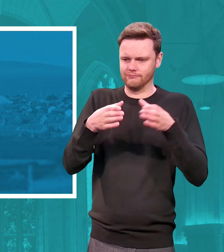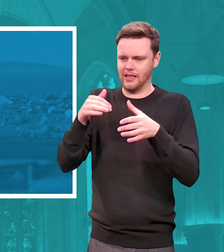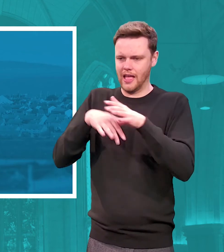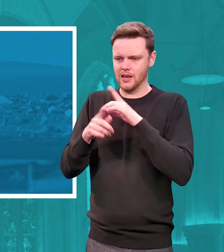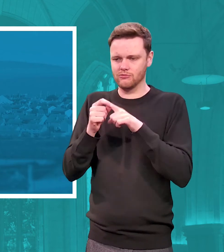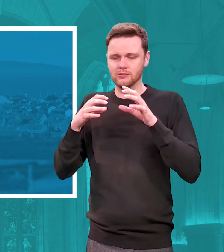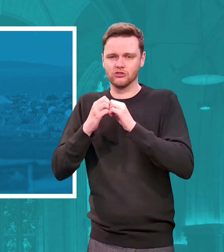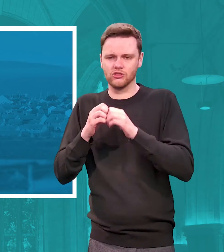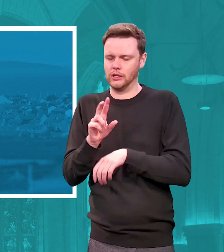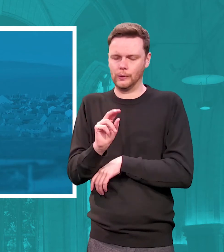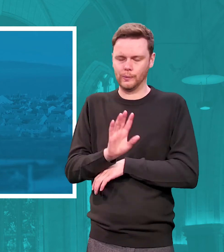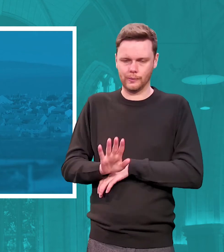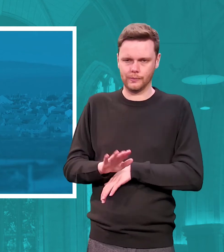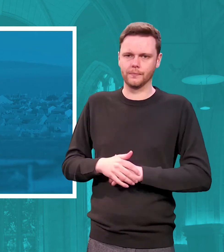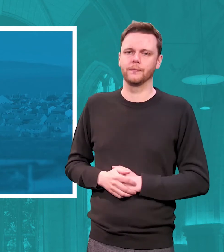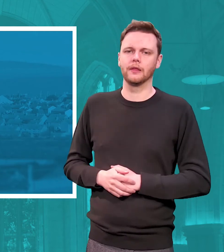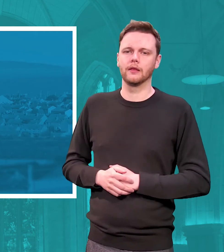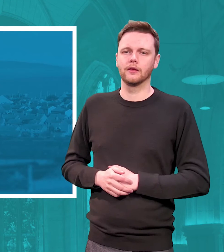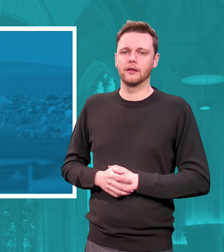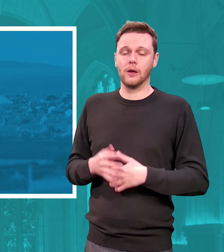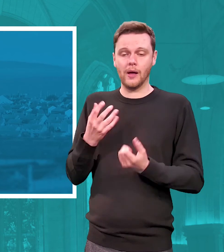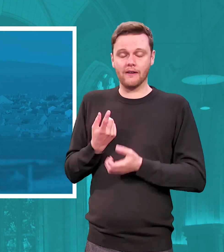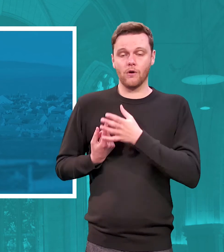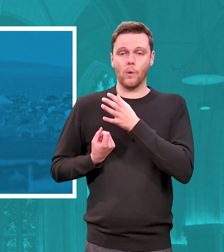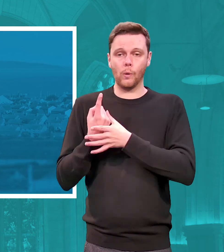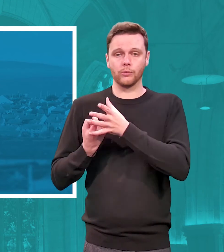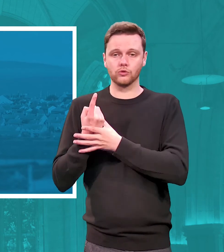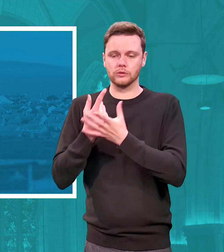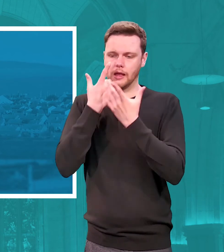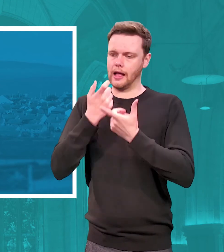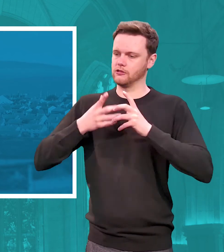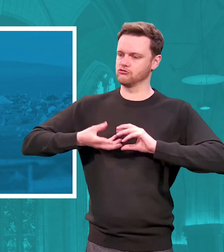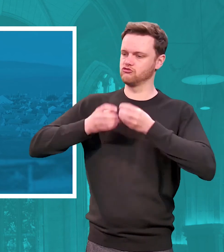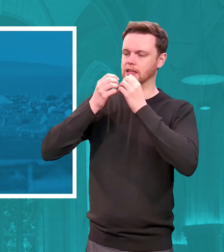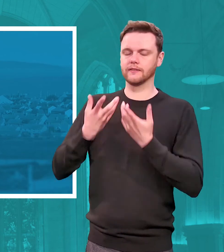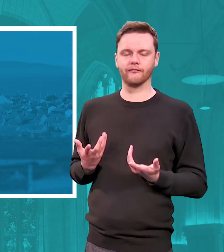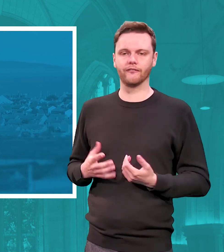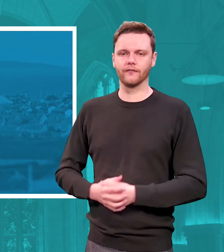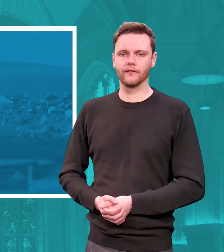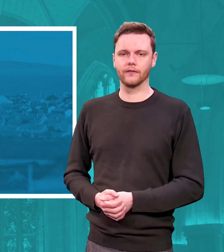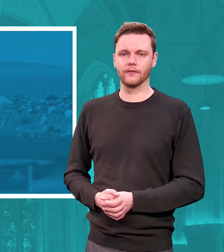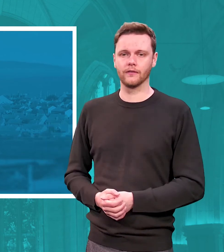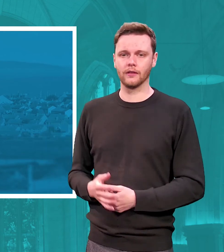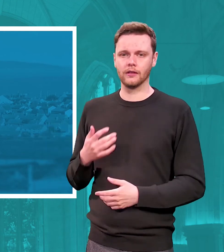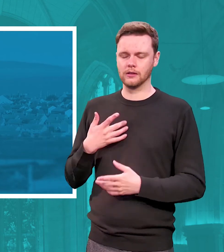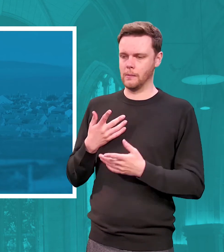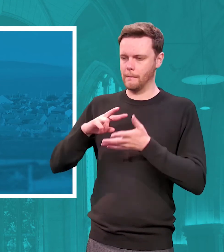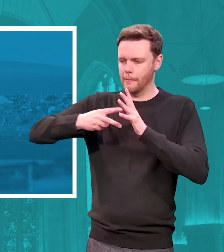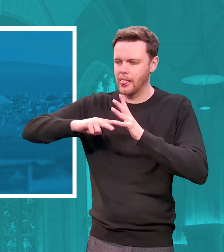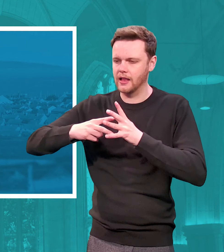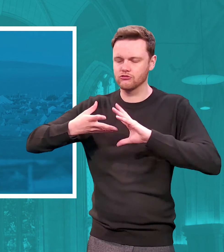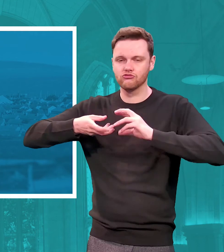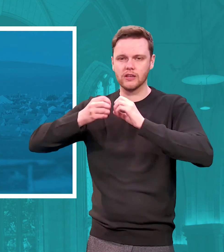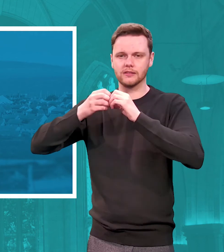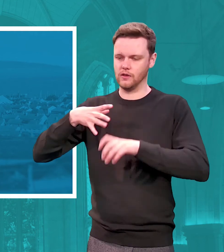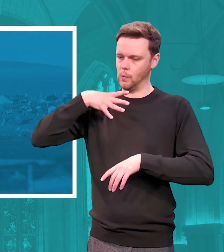and here's where we have opportunity to be creative to plan creatively we need